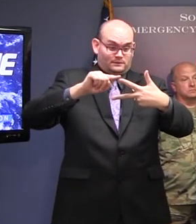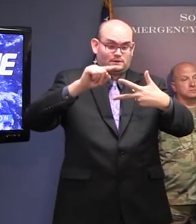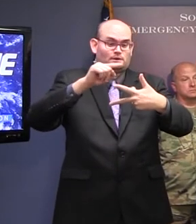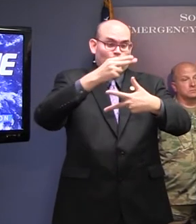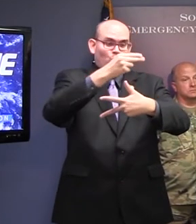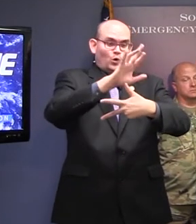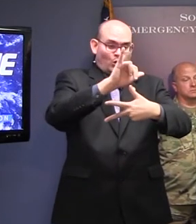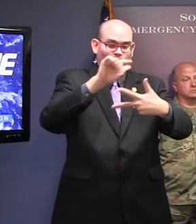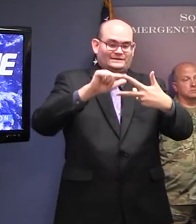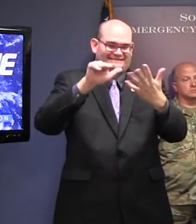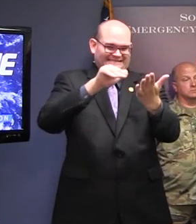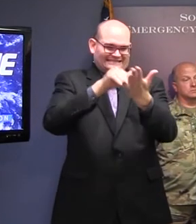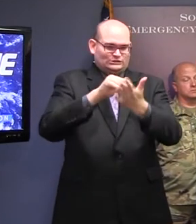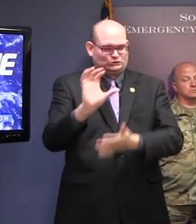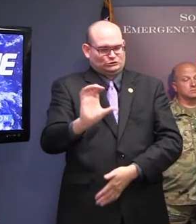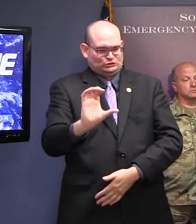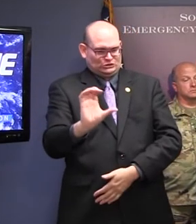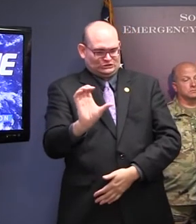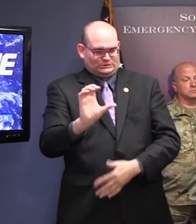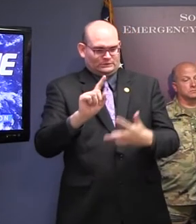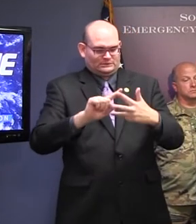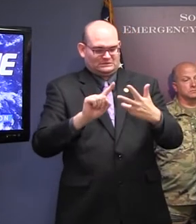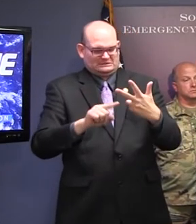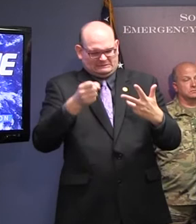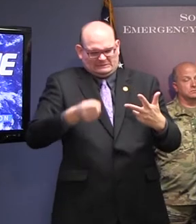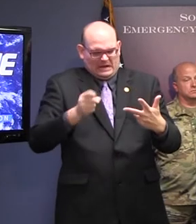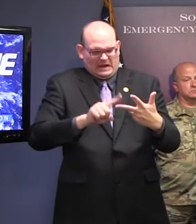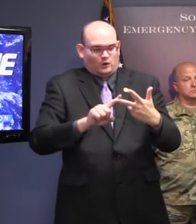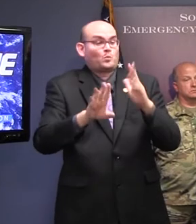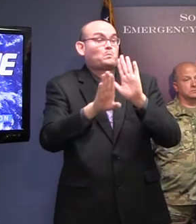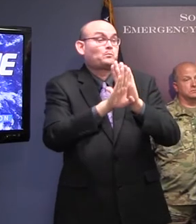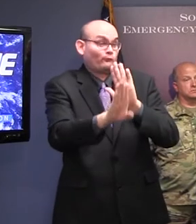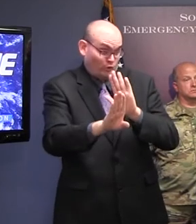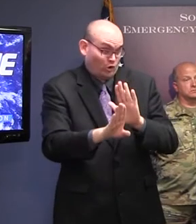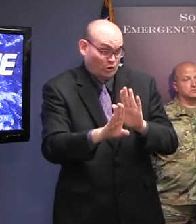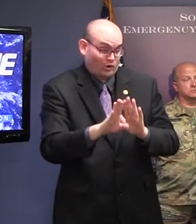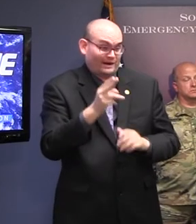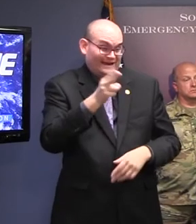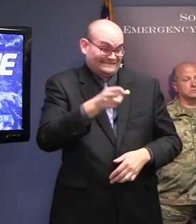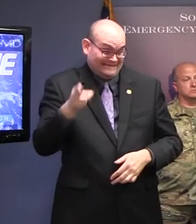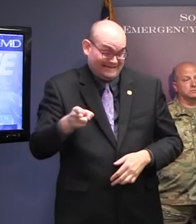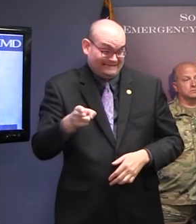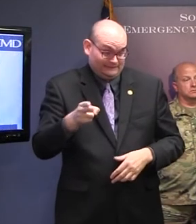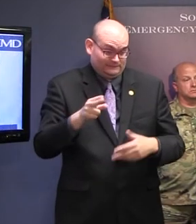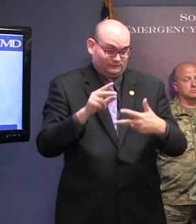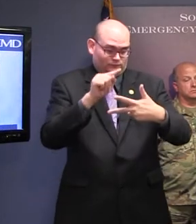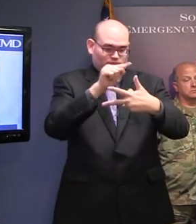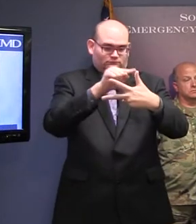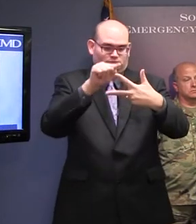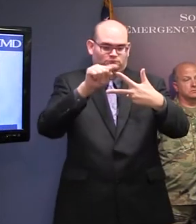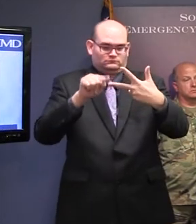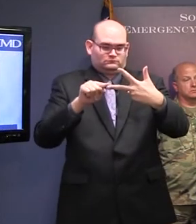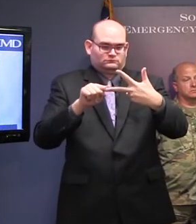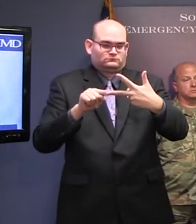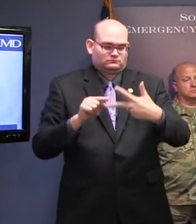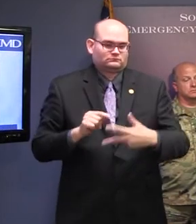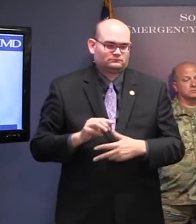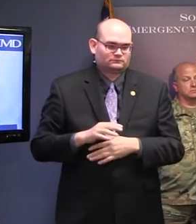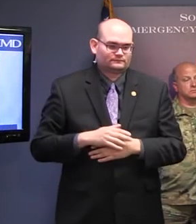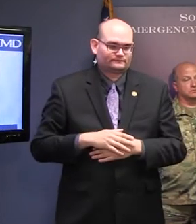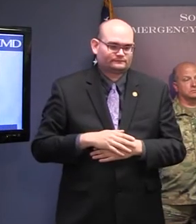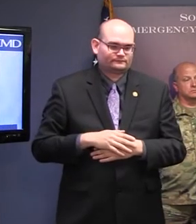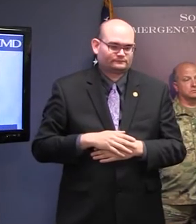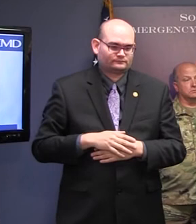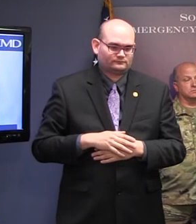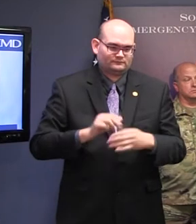zone coming out of Charleston, and the southern zone in the Beaufort County area. I could not overstate the